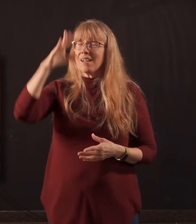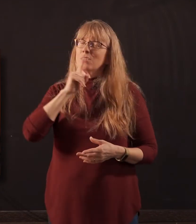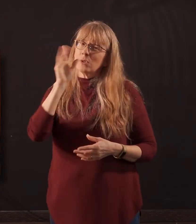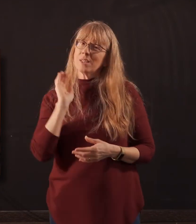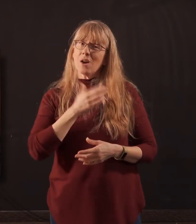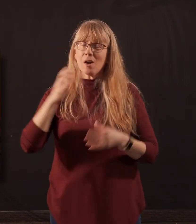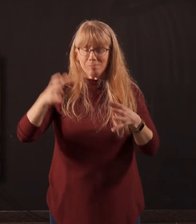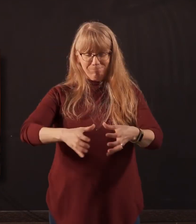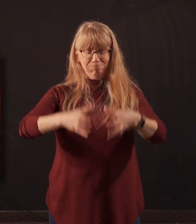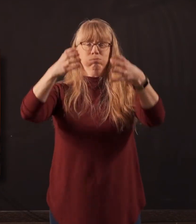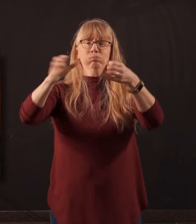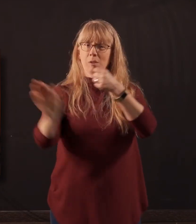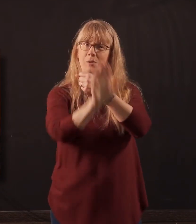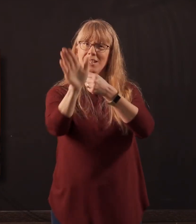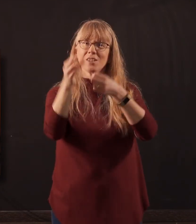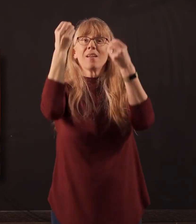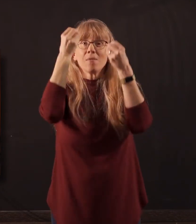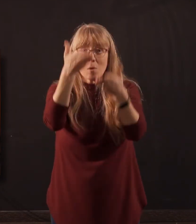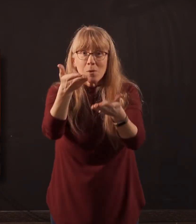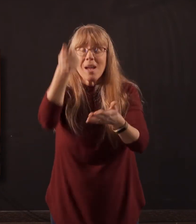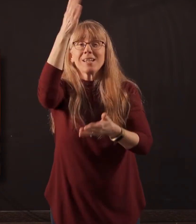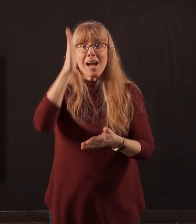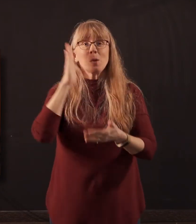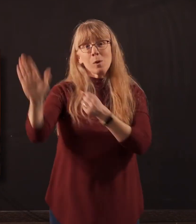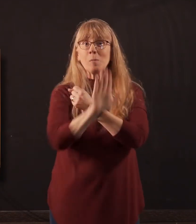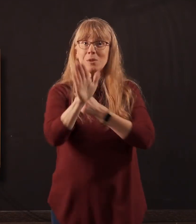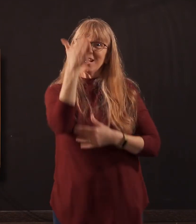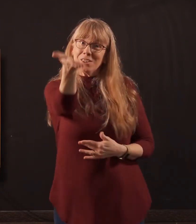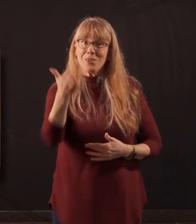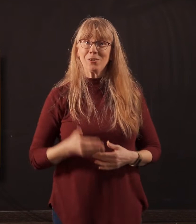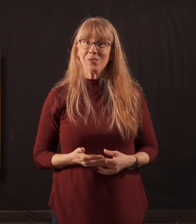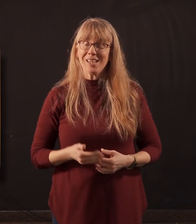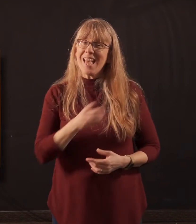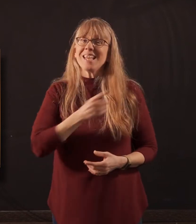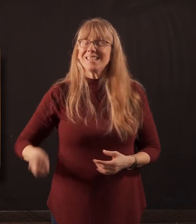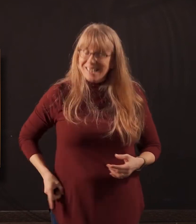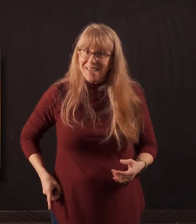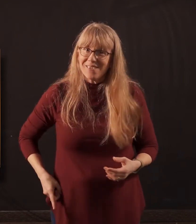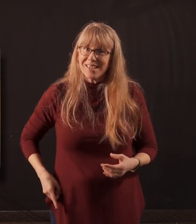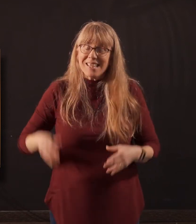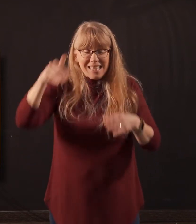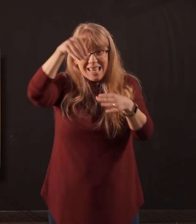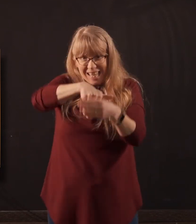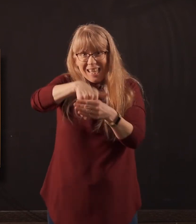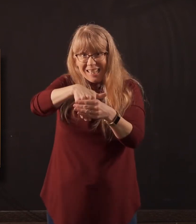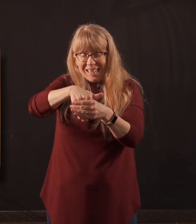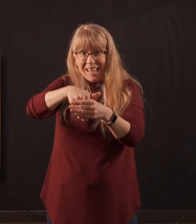Let me tell you this morning, friend. God will protect you. You see, David is in the day of trouble.